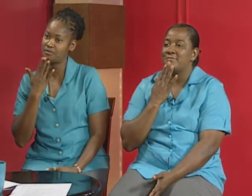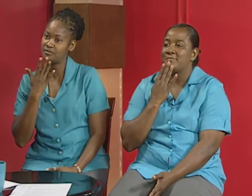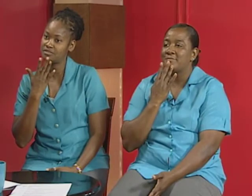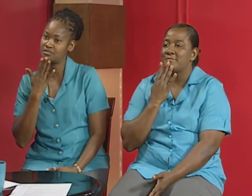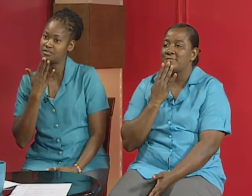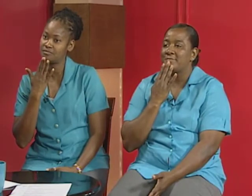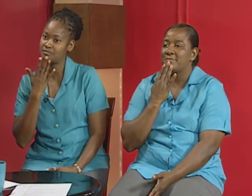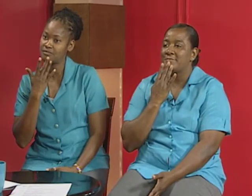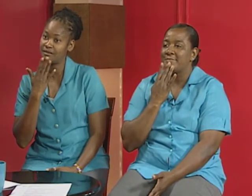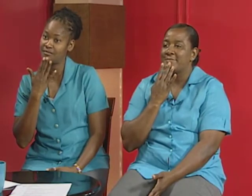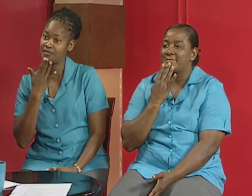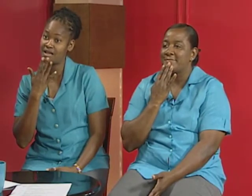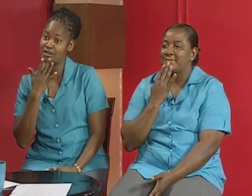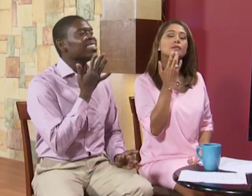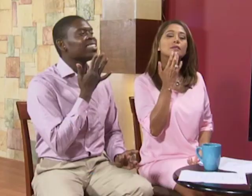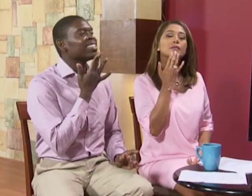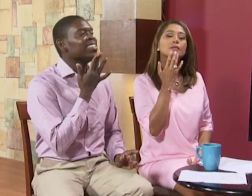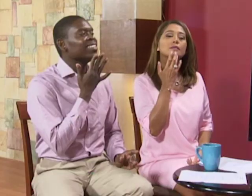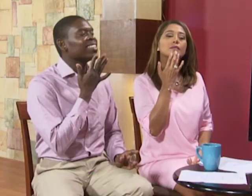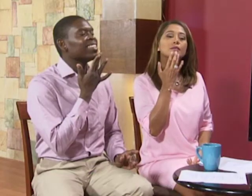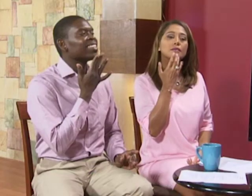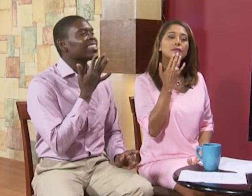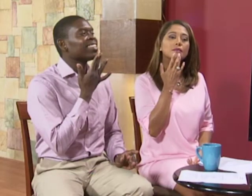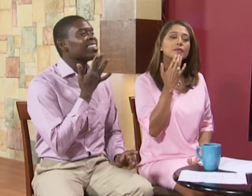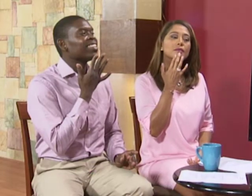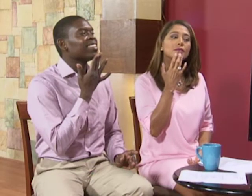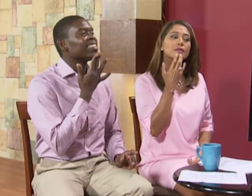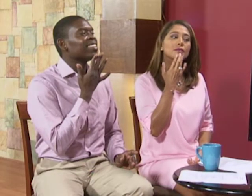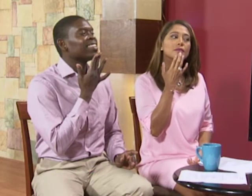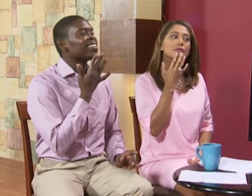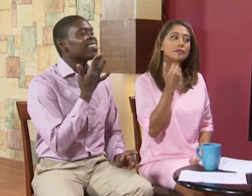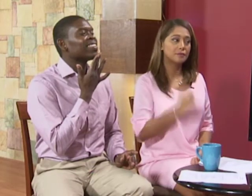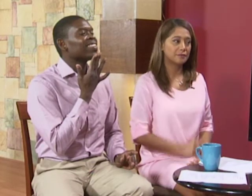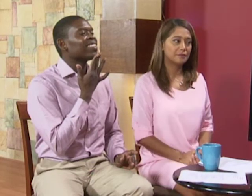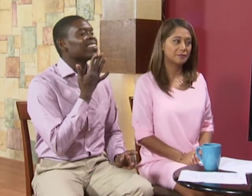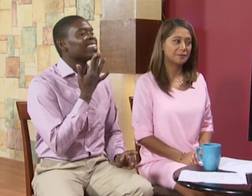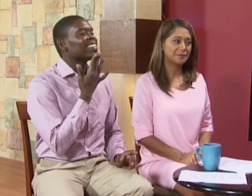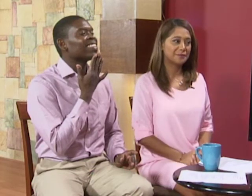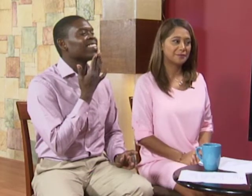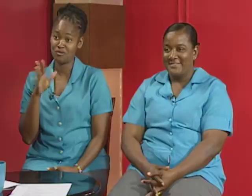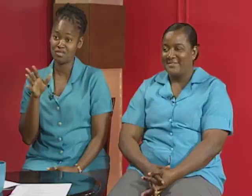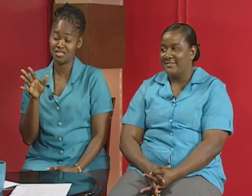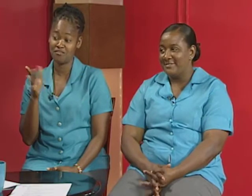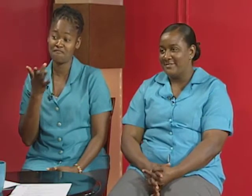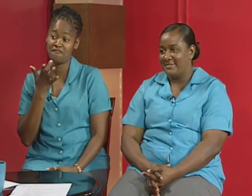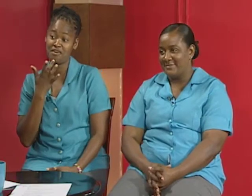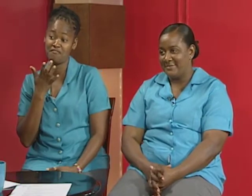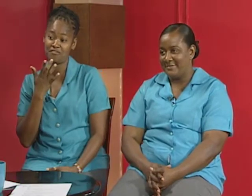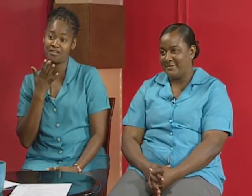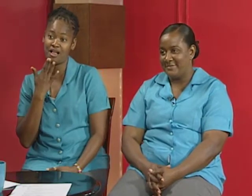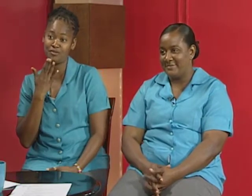it's just like different colors okay okay okay so i want to say your favorite color